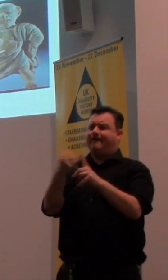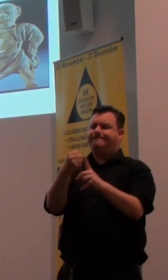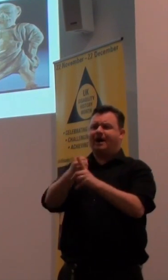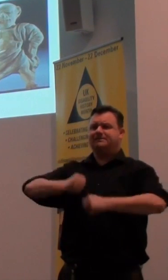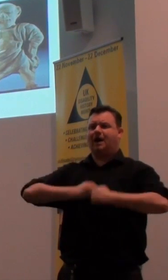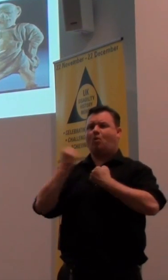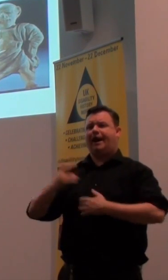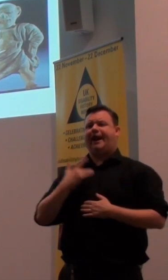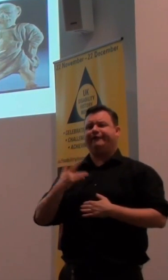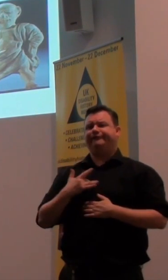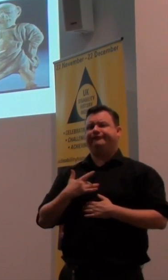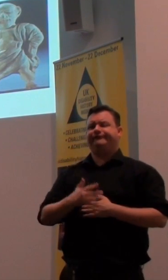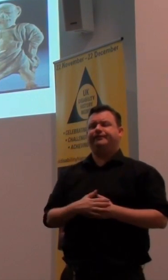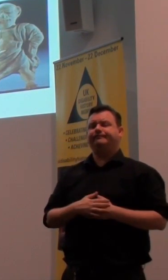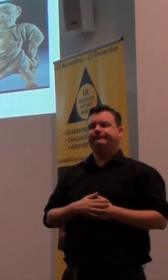our lives.